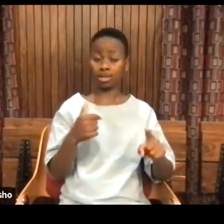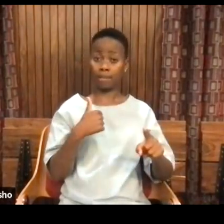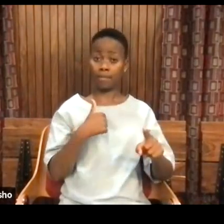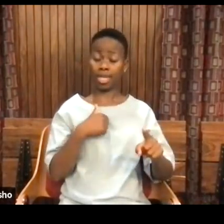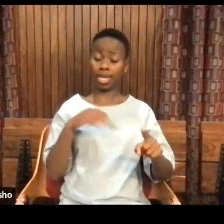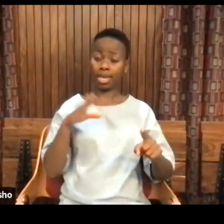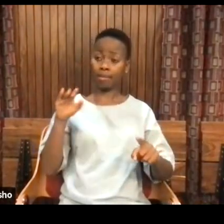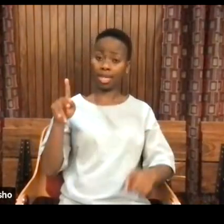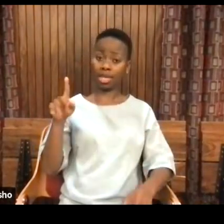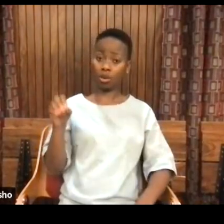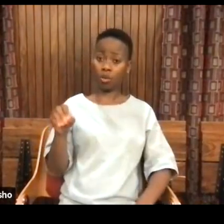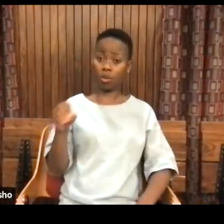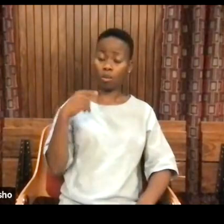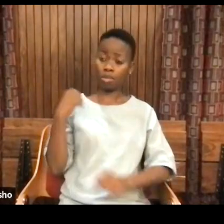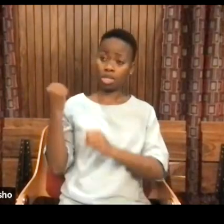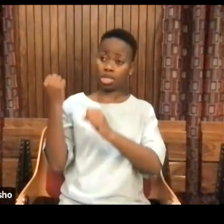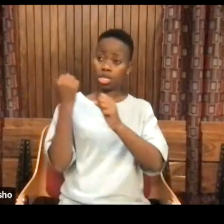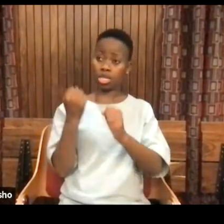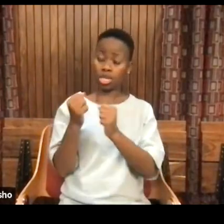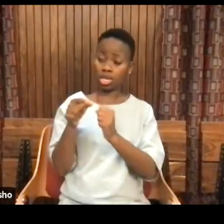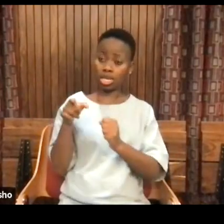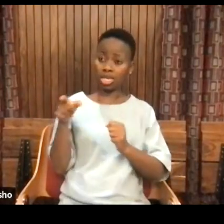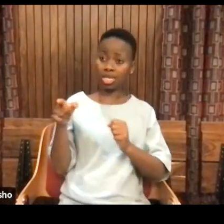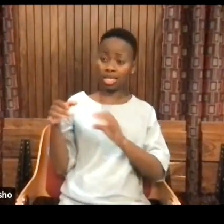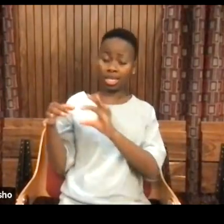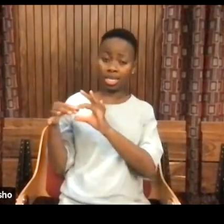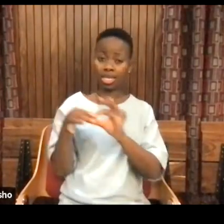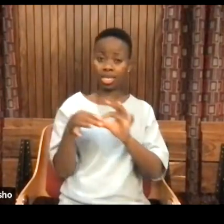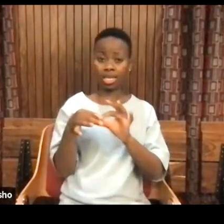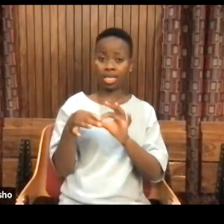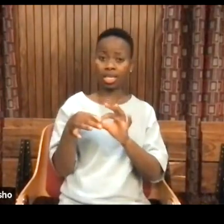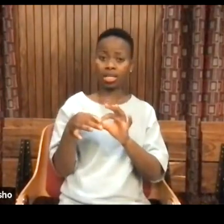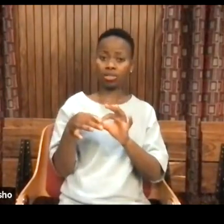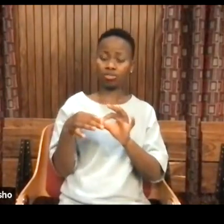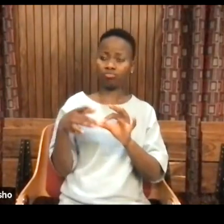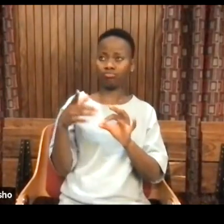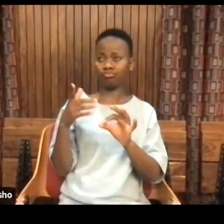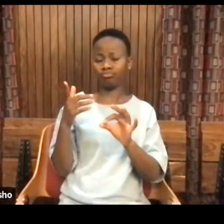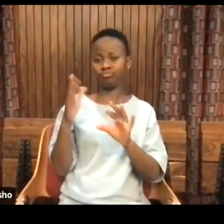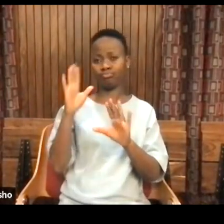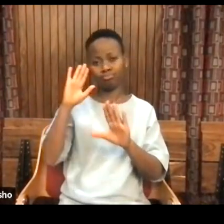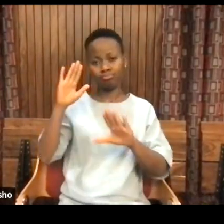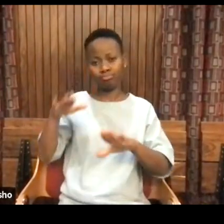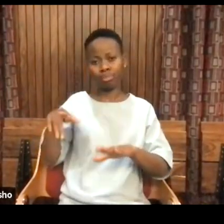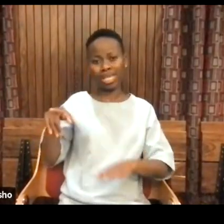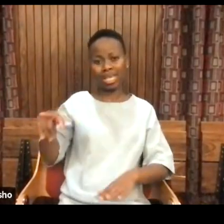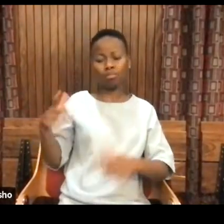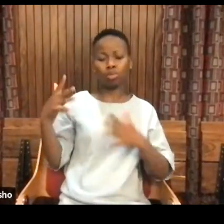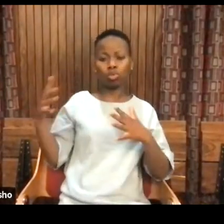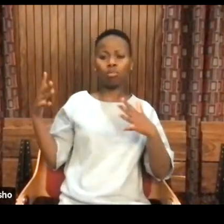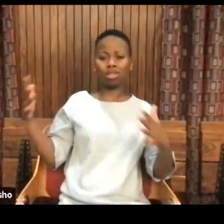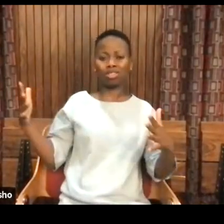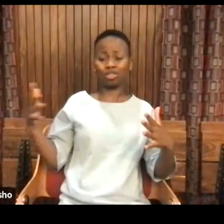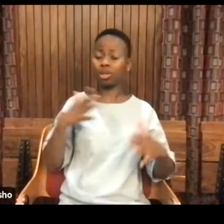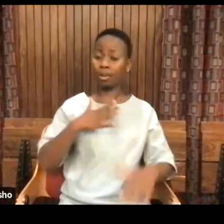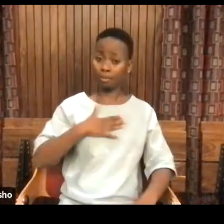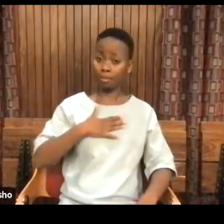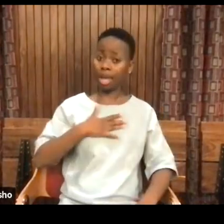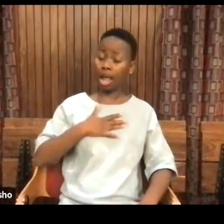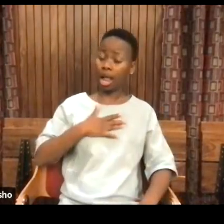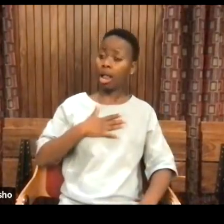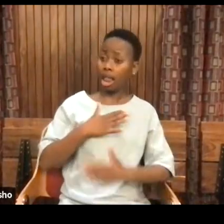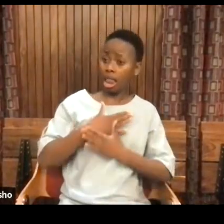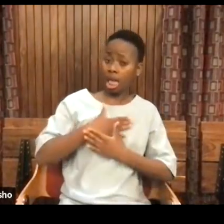with BICO is to fetishize BICO. One of the things I love about BICO